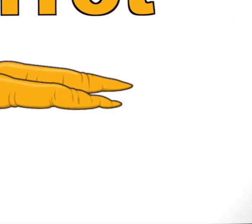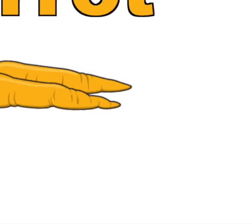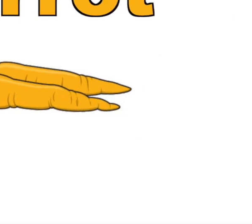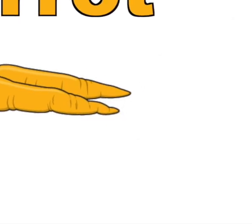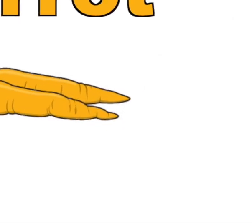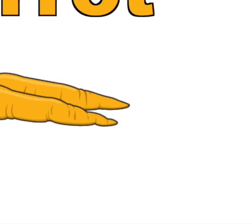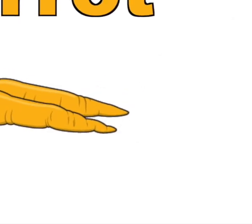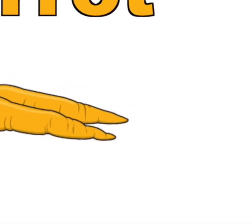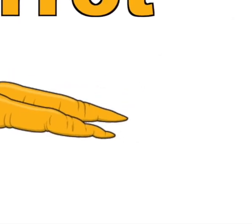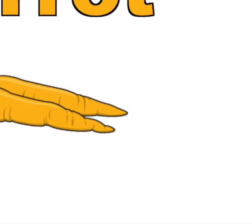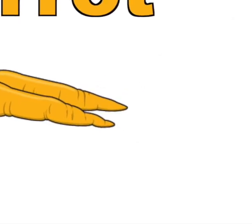Carrot